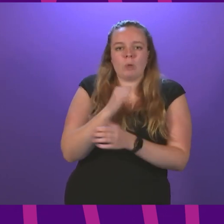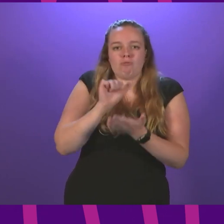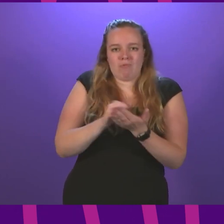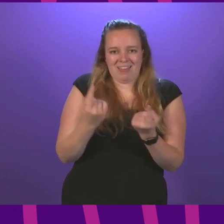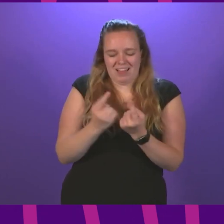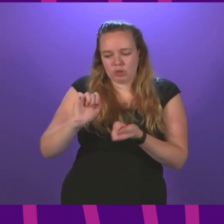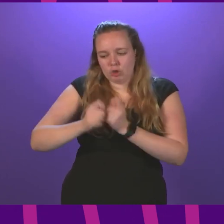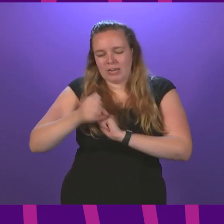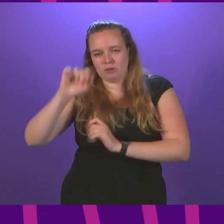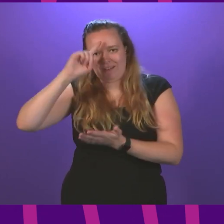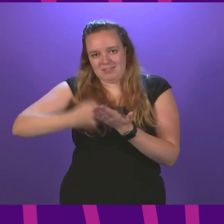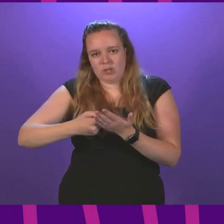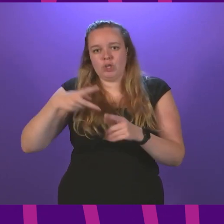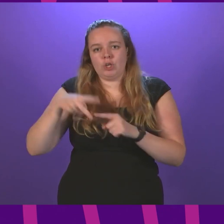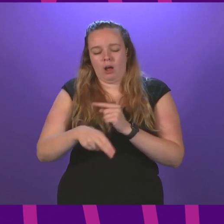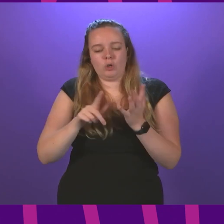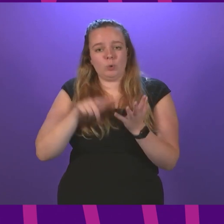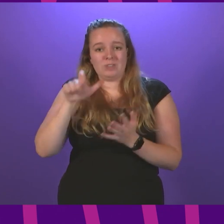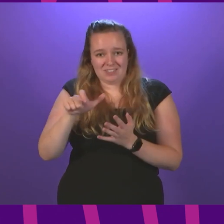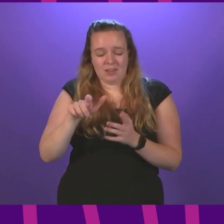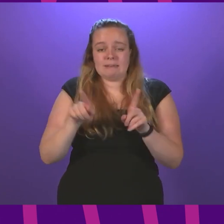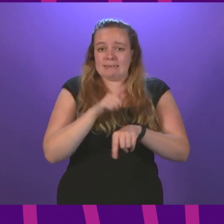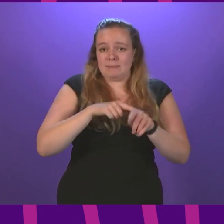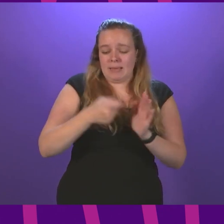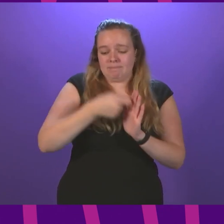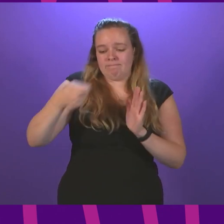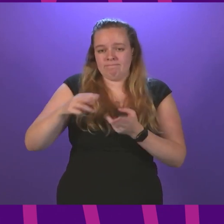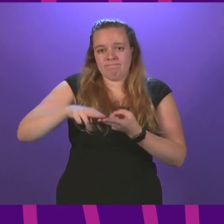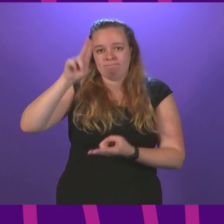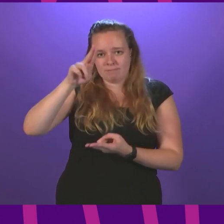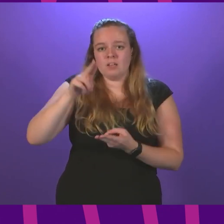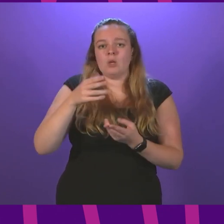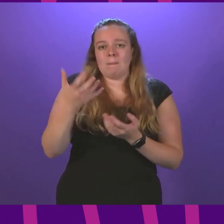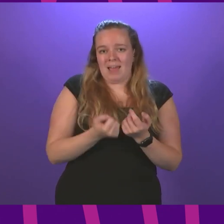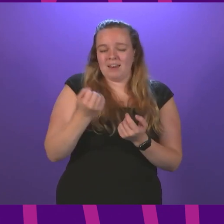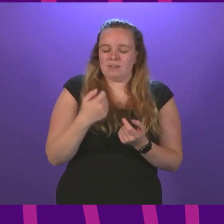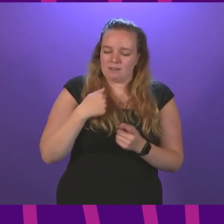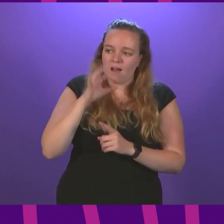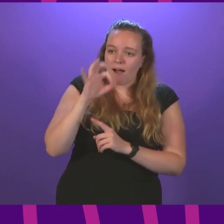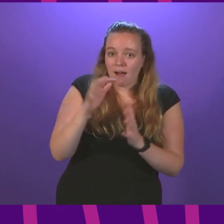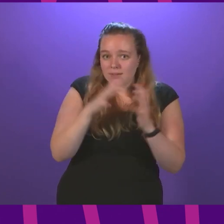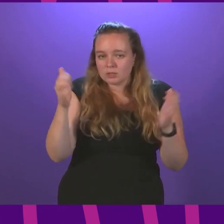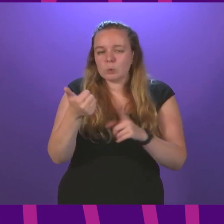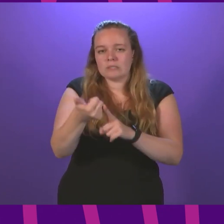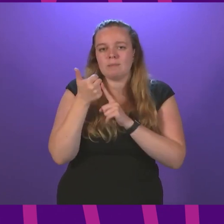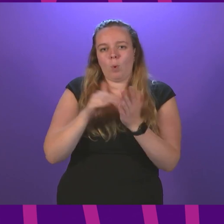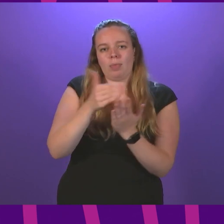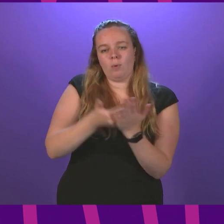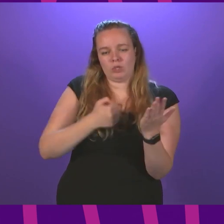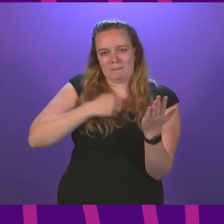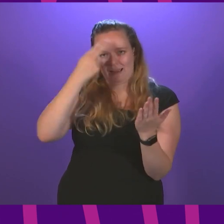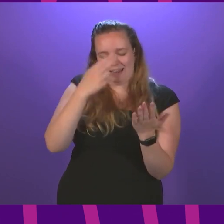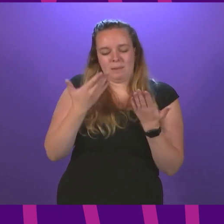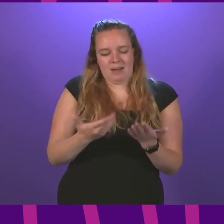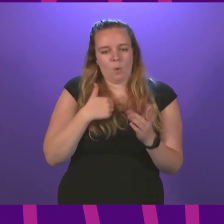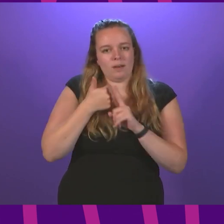reverse their decision to cut universal credit whilst extending the uplift to legacy benefits. I call on the chamber to support the motion in my name, which I